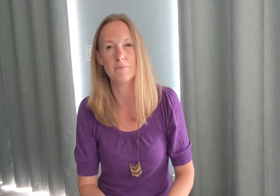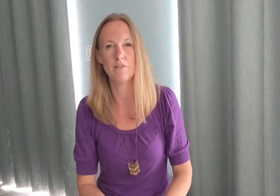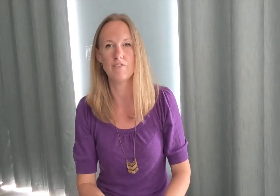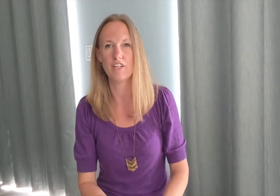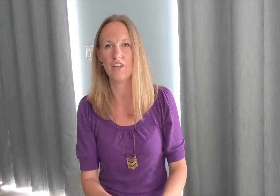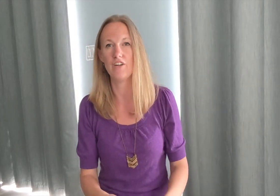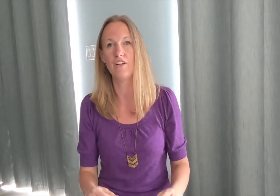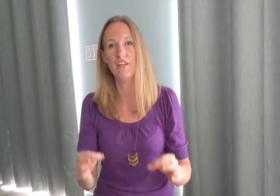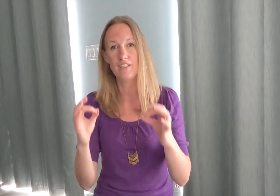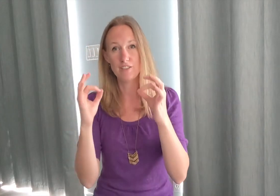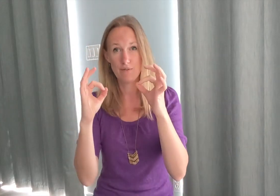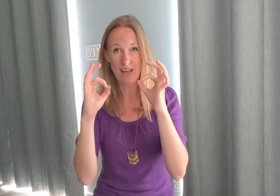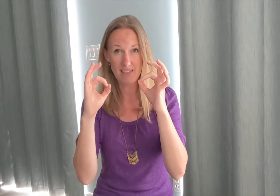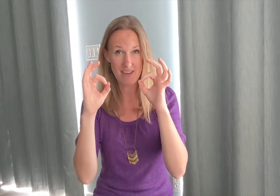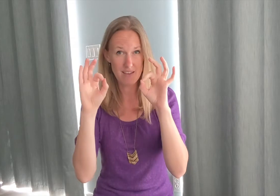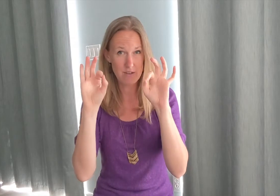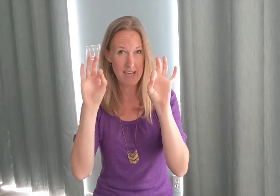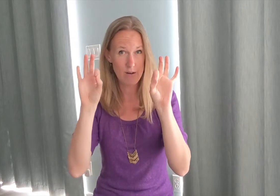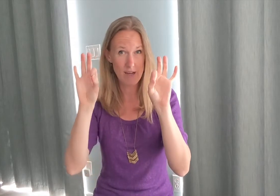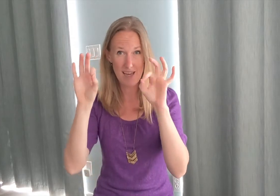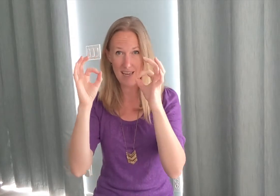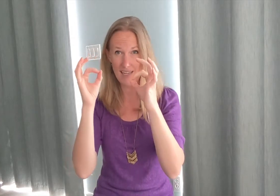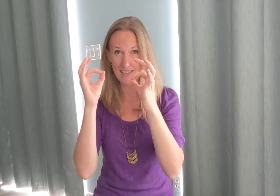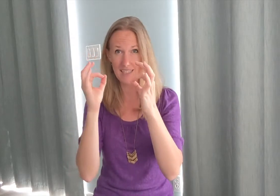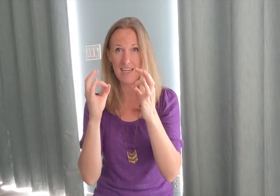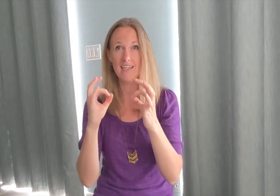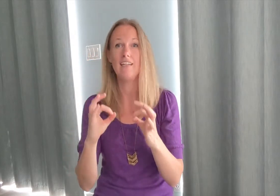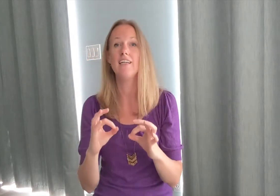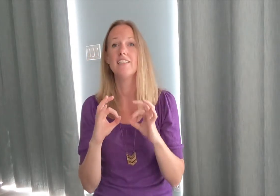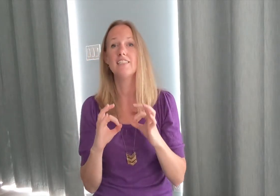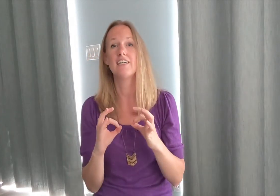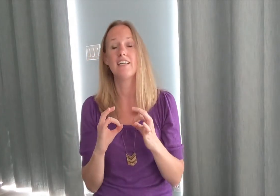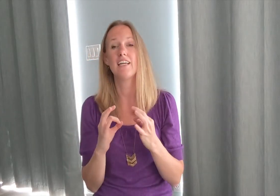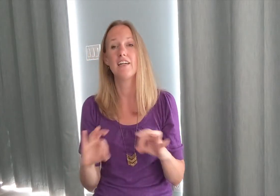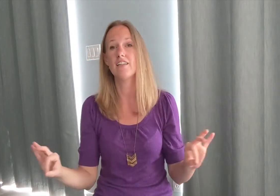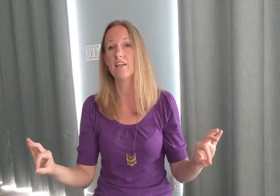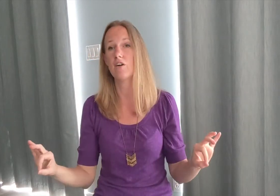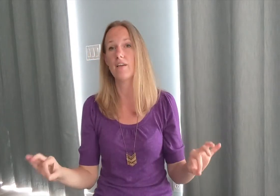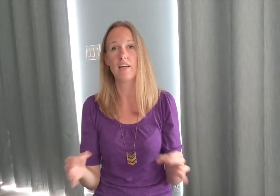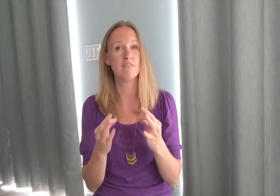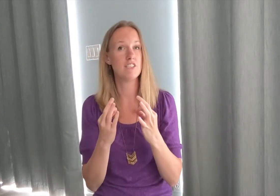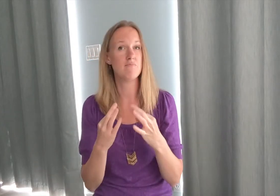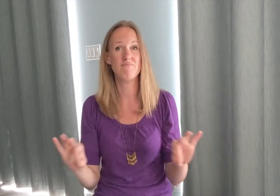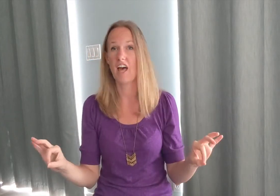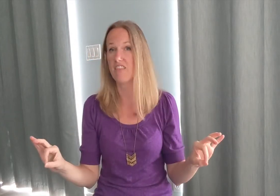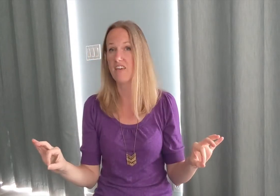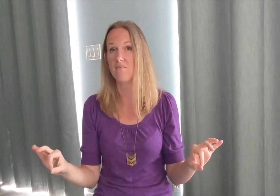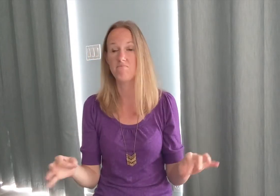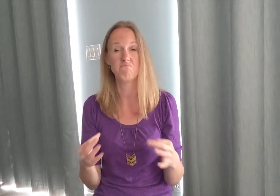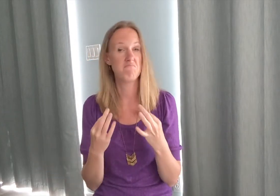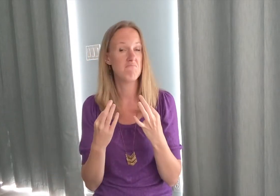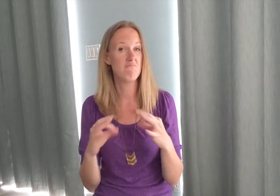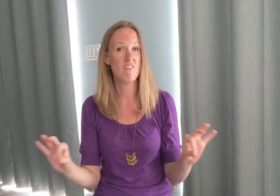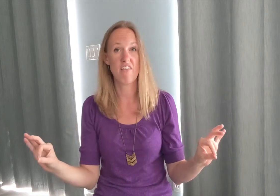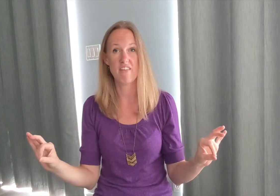for you so nothing those a okay hands again starting here and then going out nothing nothing